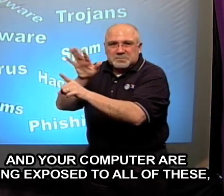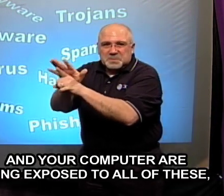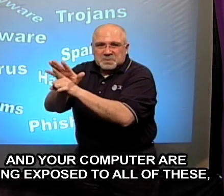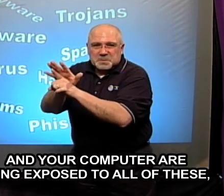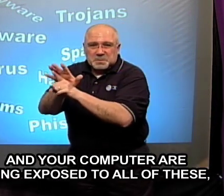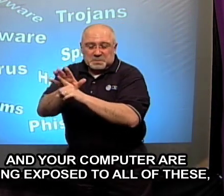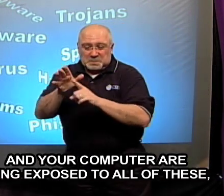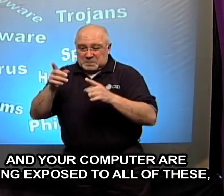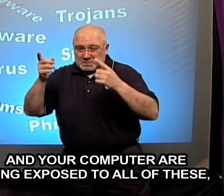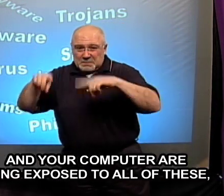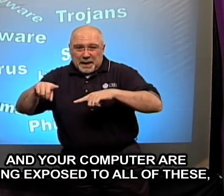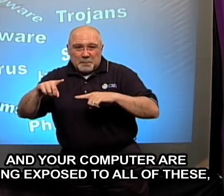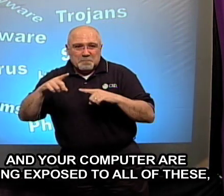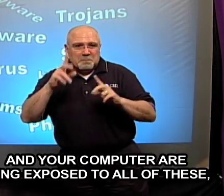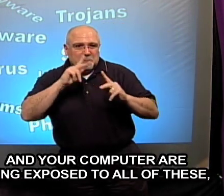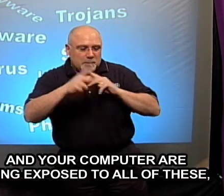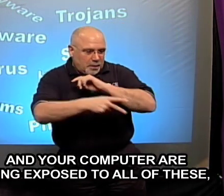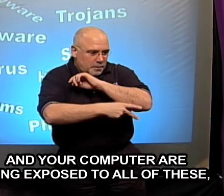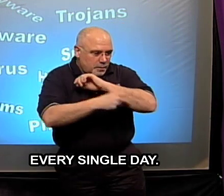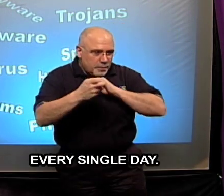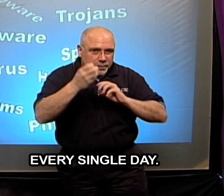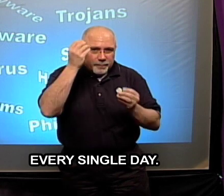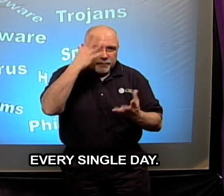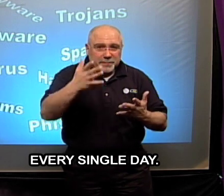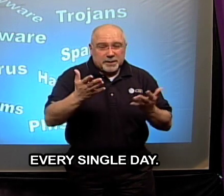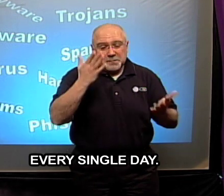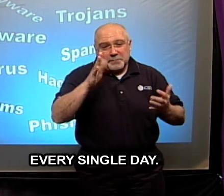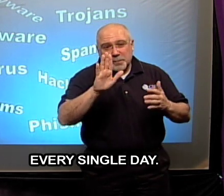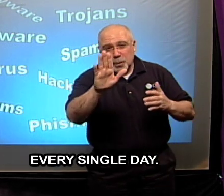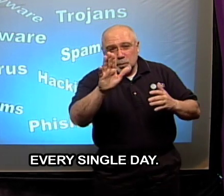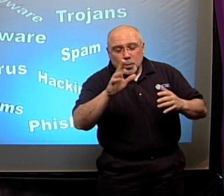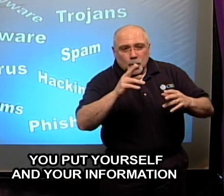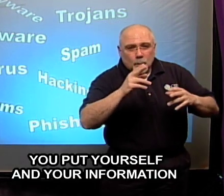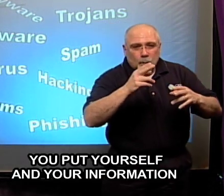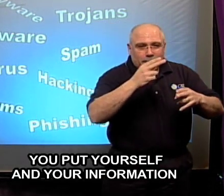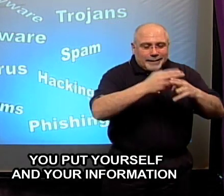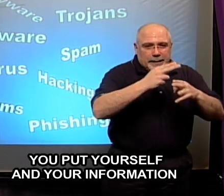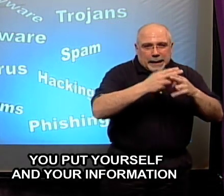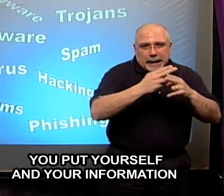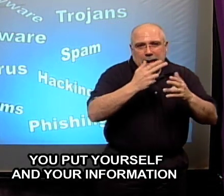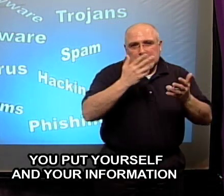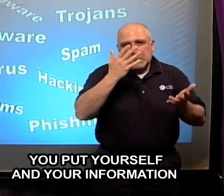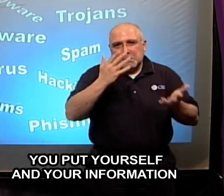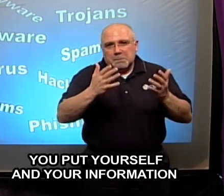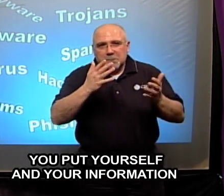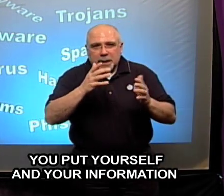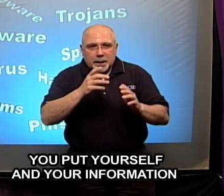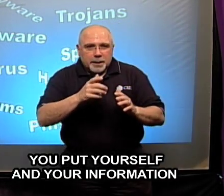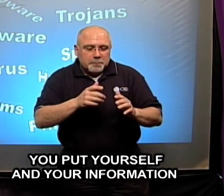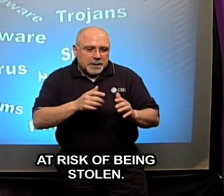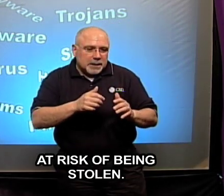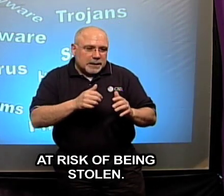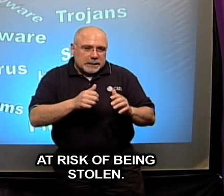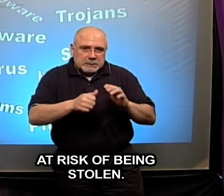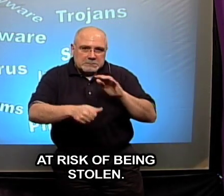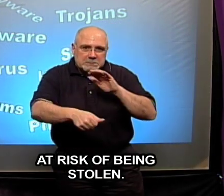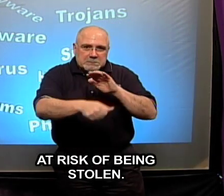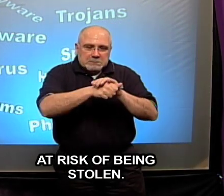your computer are being exposed to all of these every single day you put yourself and your information at risk of being